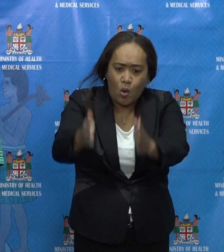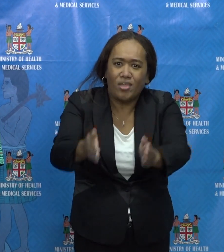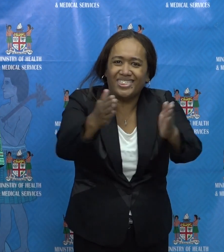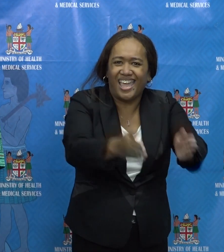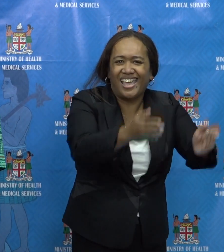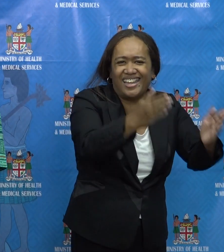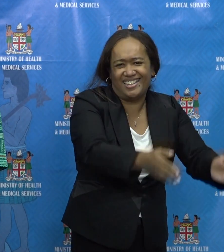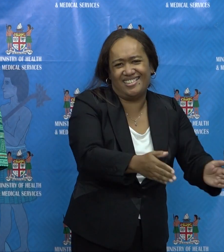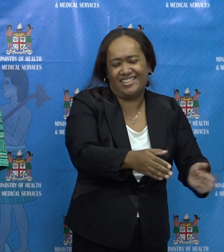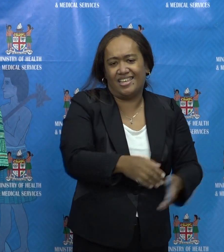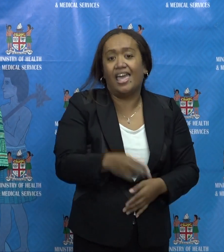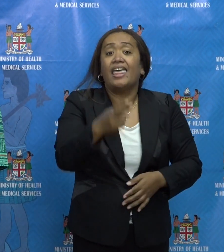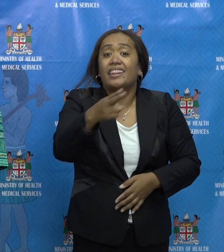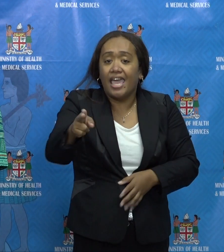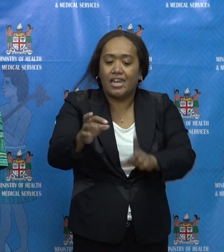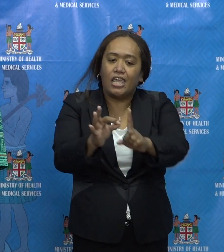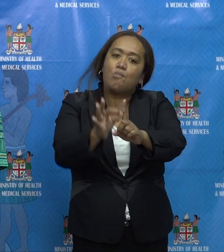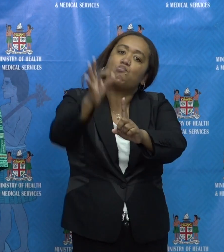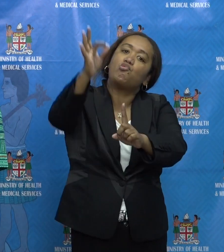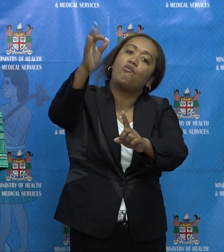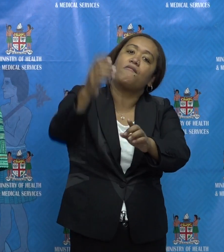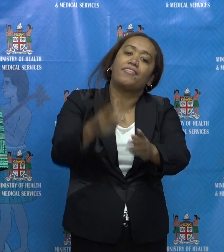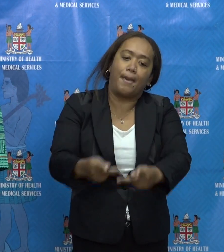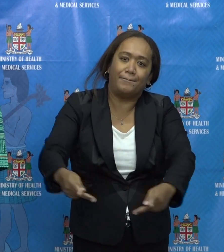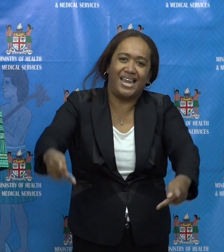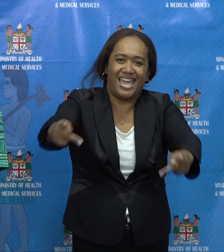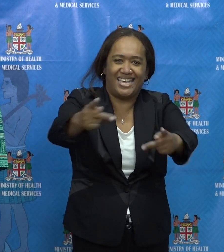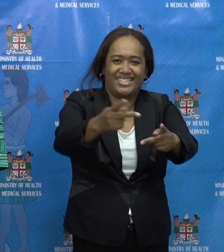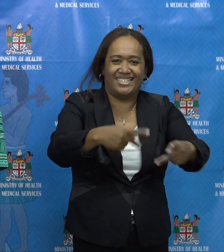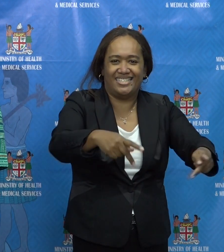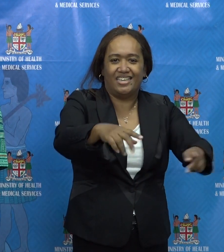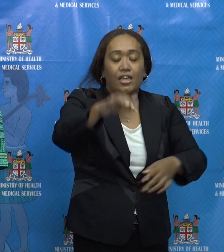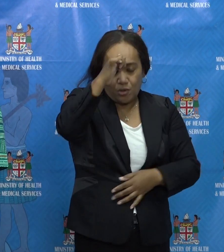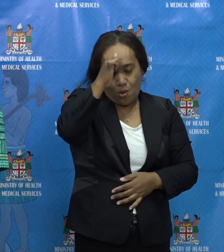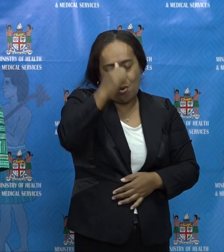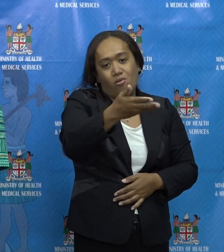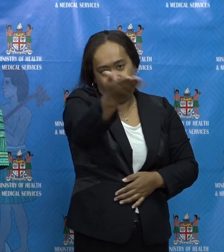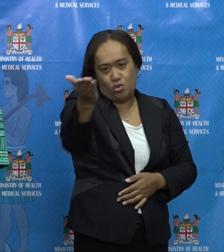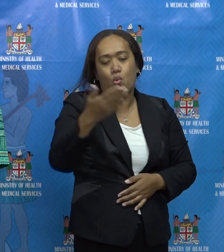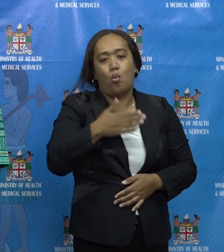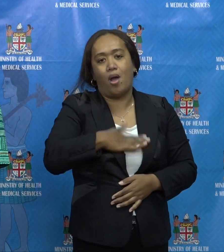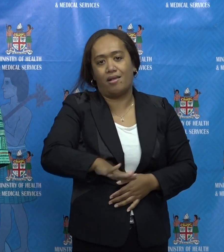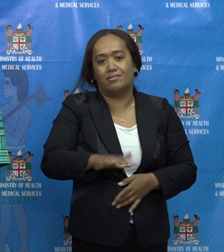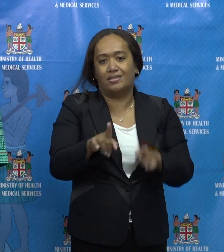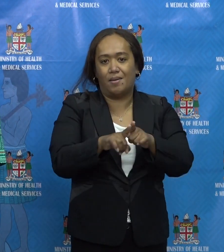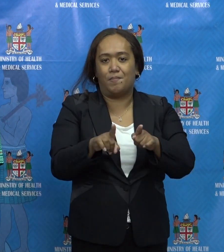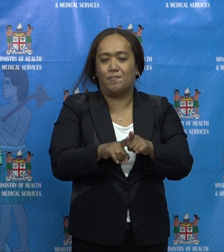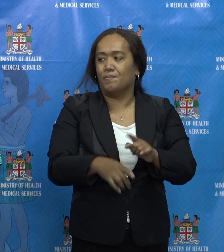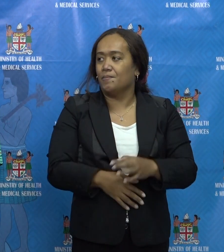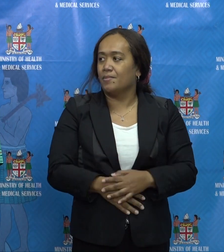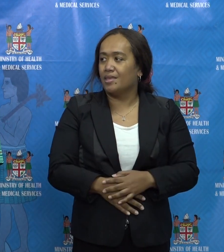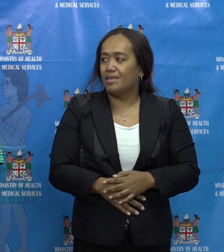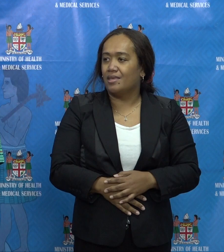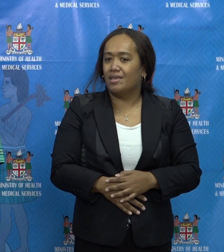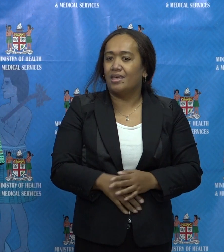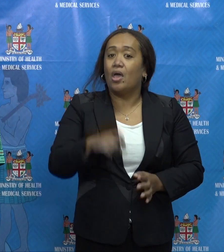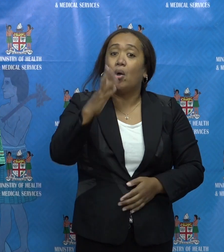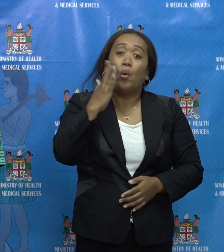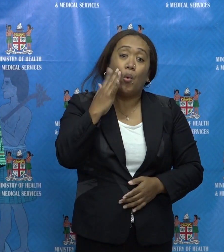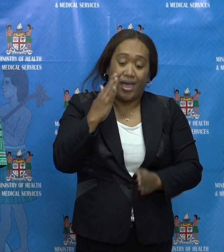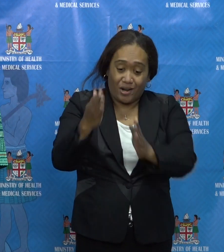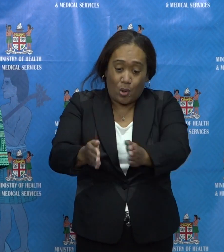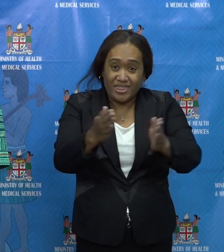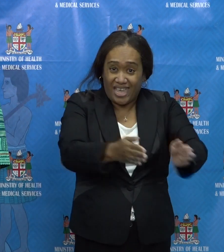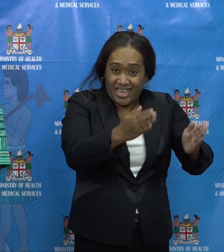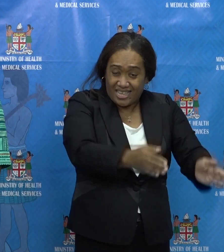we contain, then we improve the place. I mean, it's in the public interest that early in the phase of any containment, the